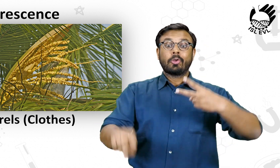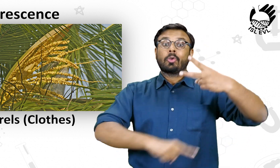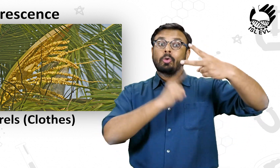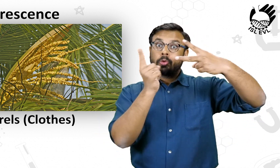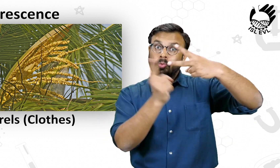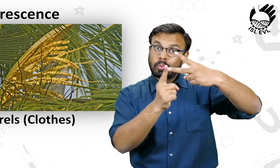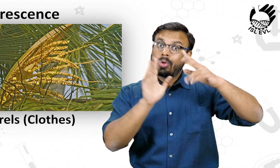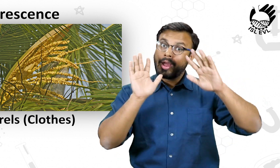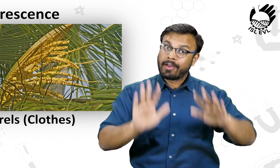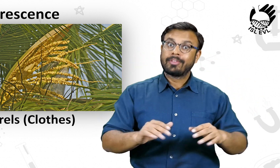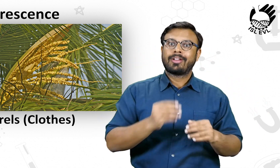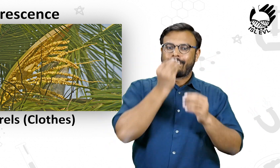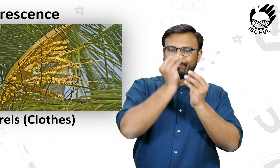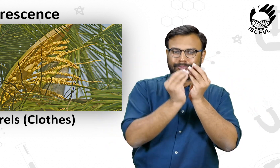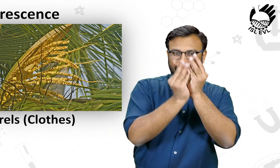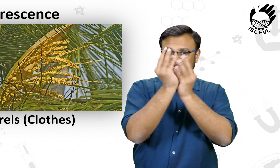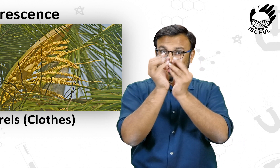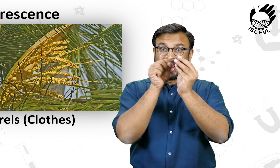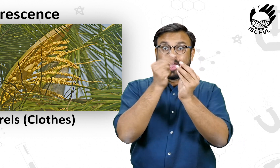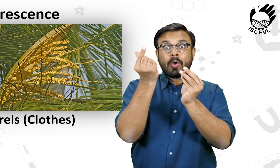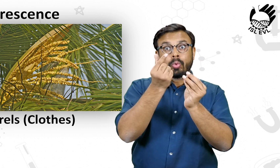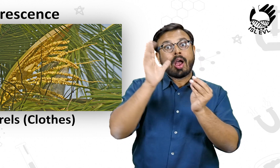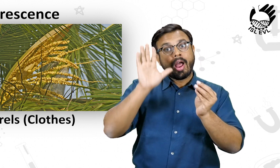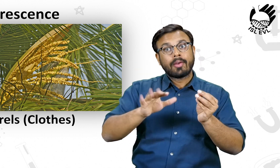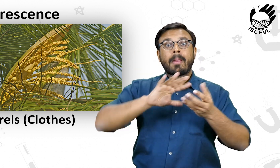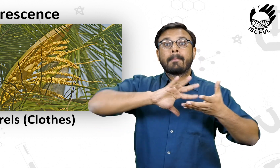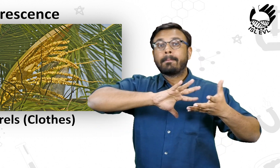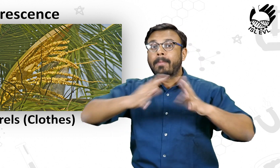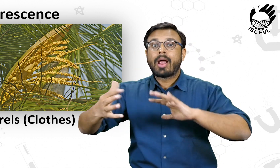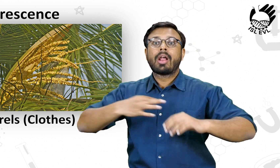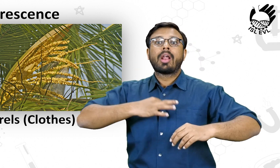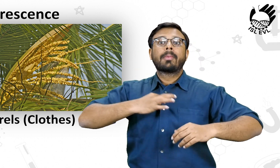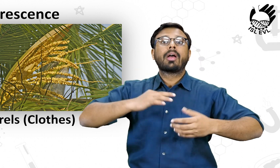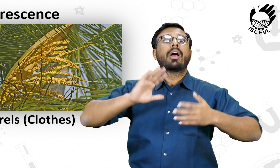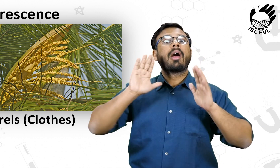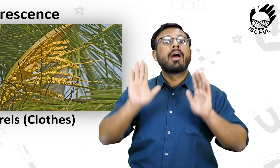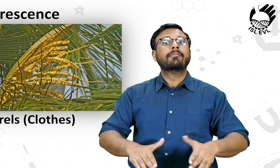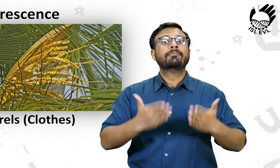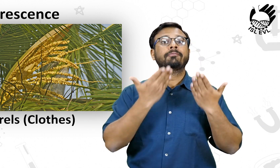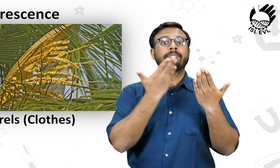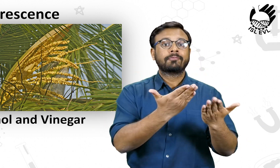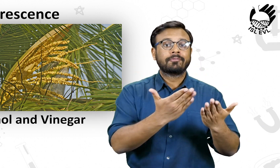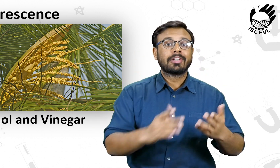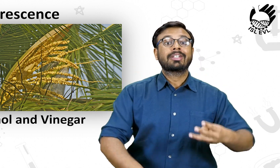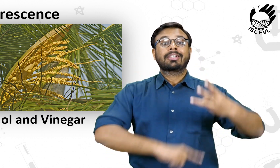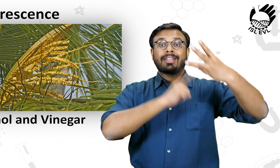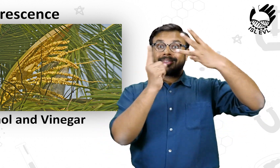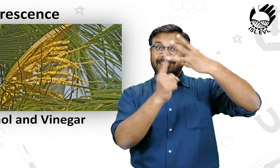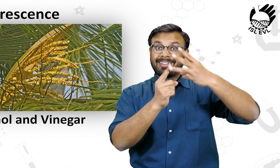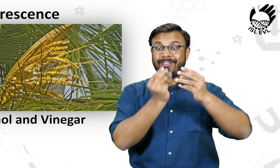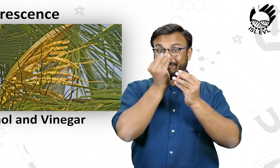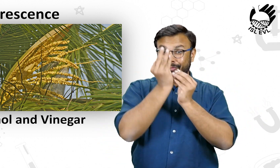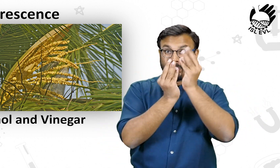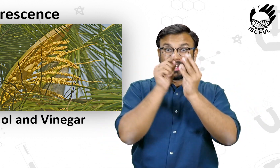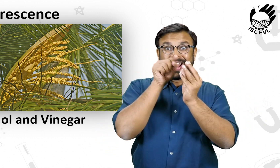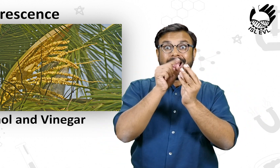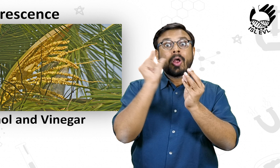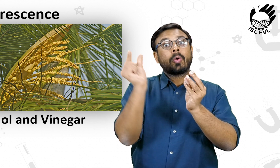They are also used in the creation of clothes and apparels and in the production